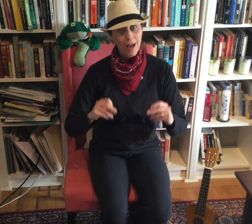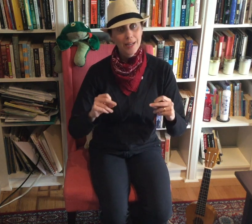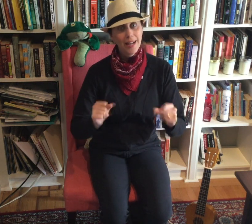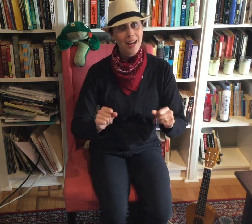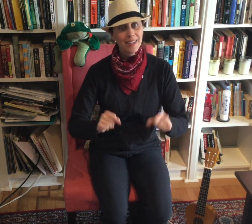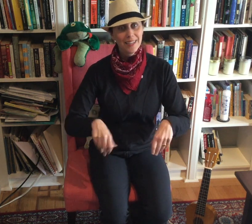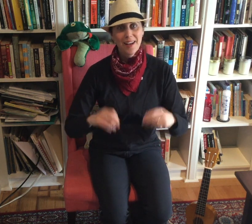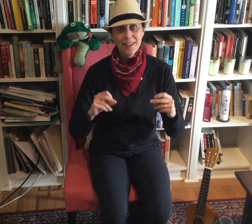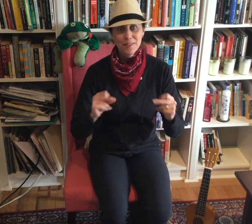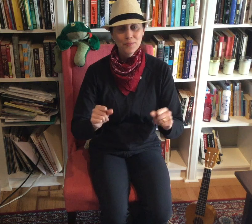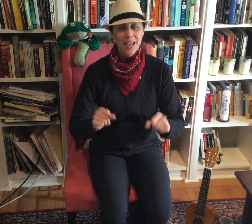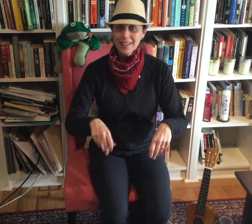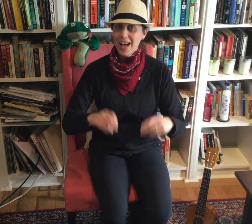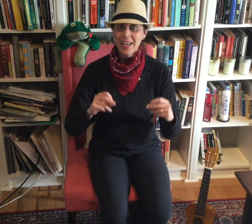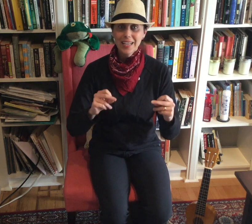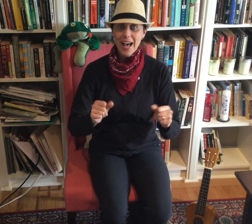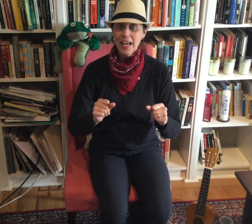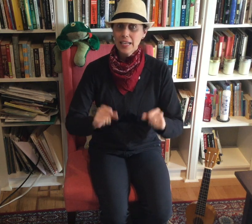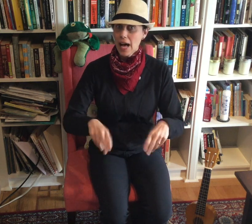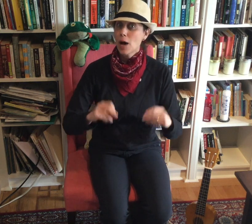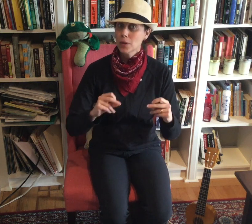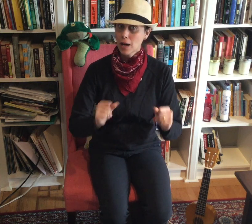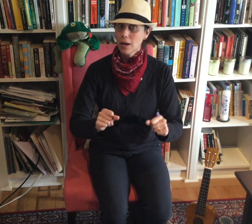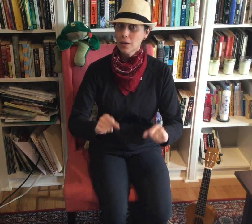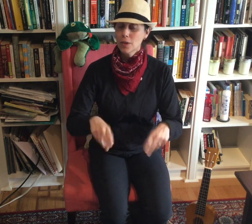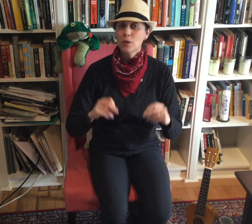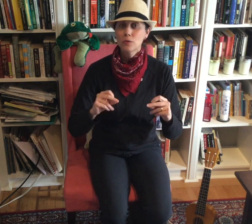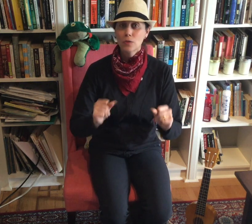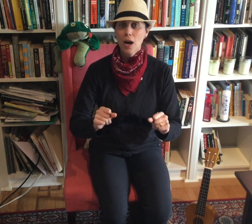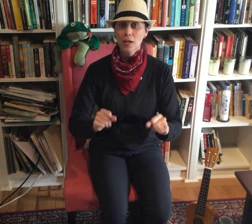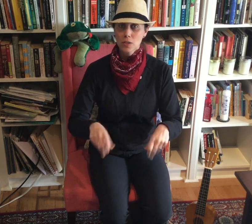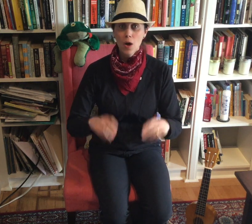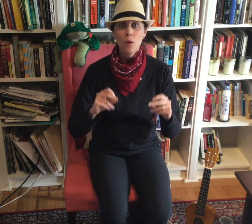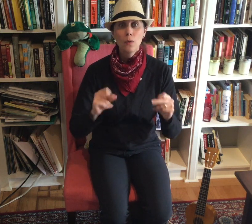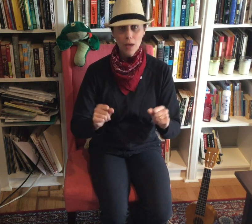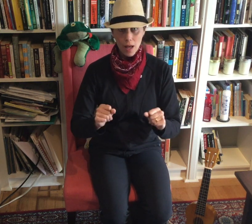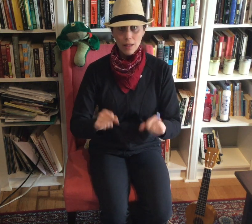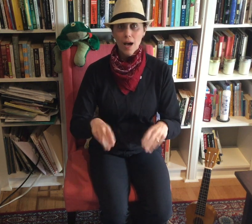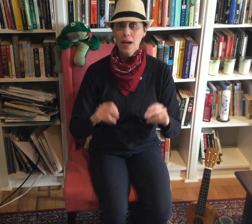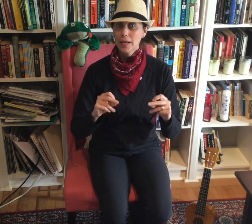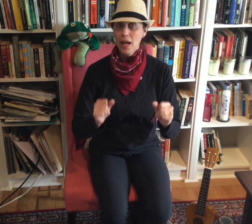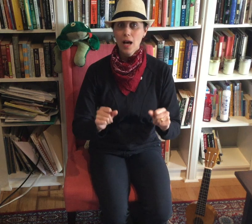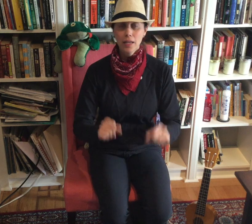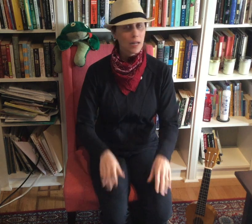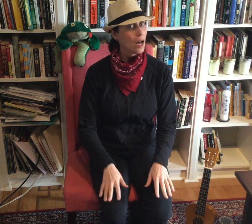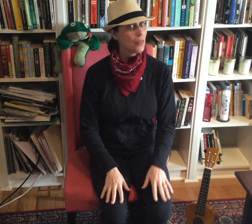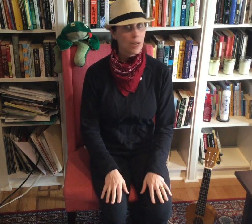-dee-da will! not all know frogs go la-dee-da-dee-da they